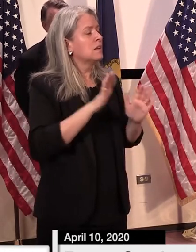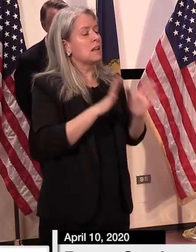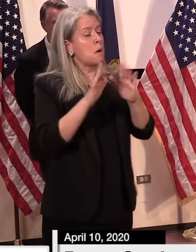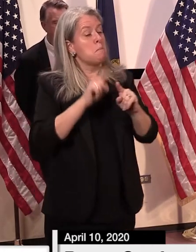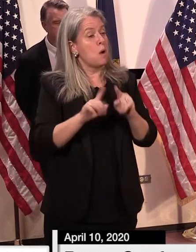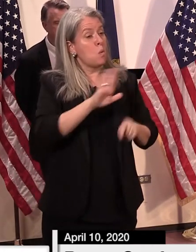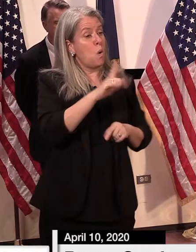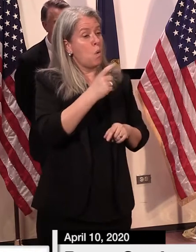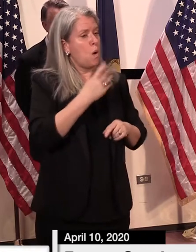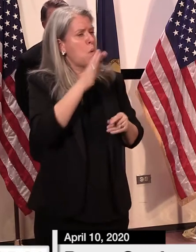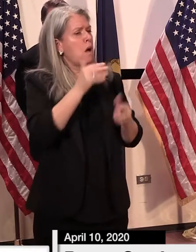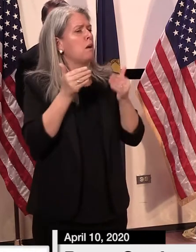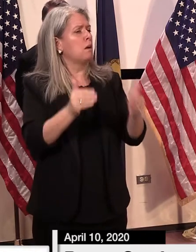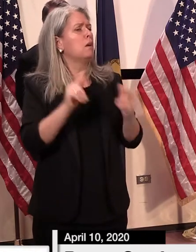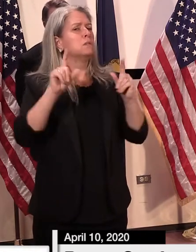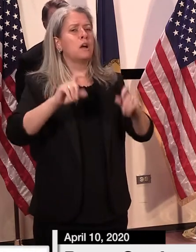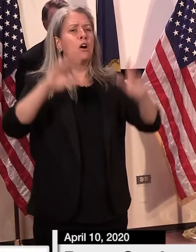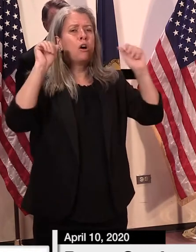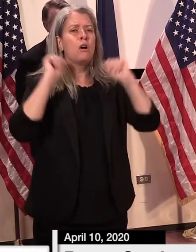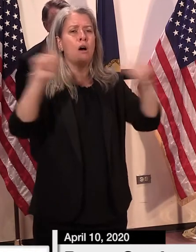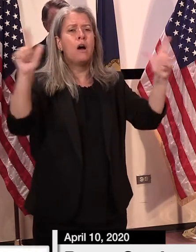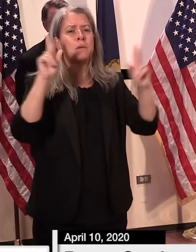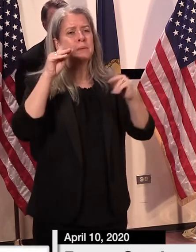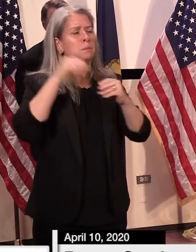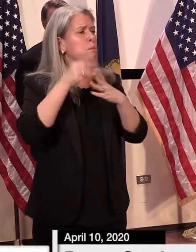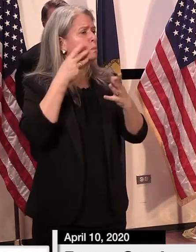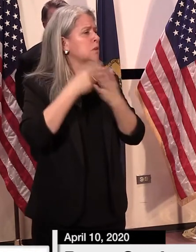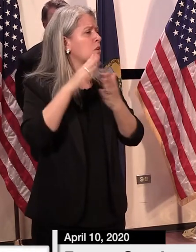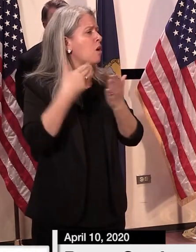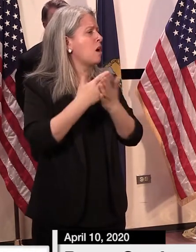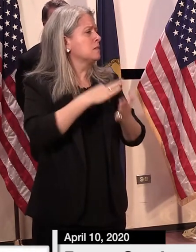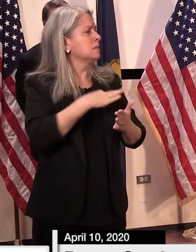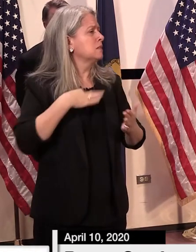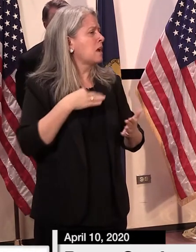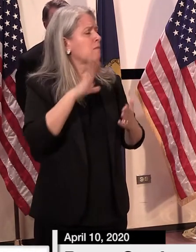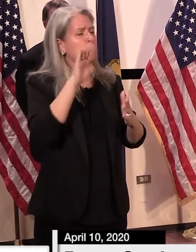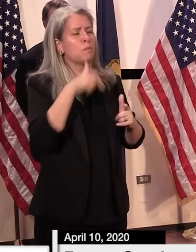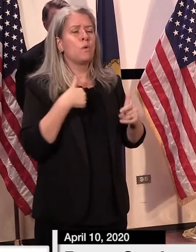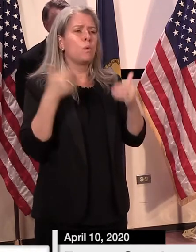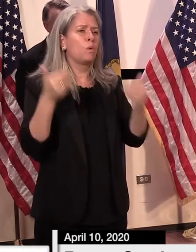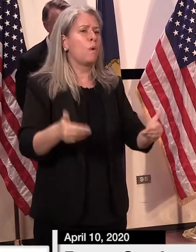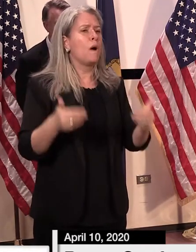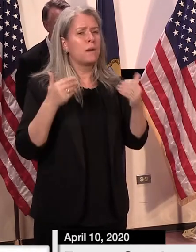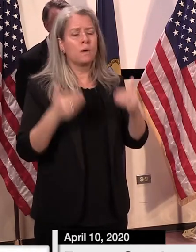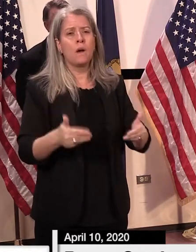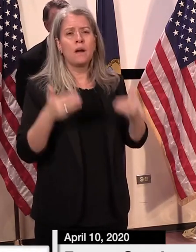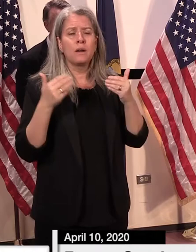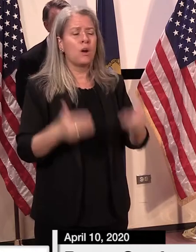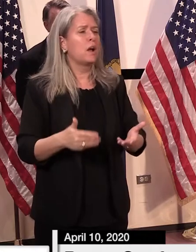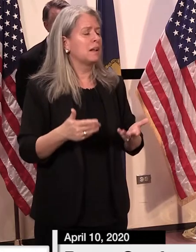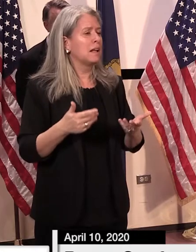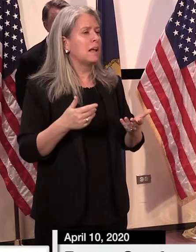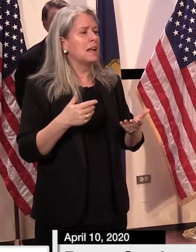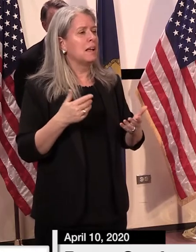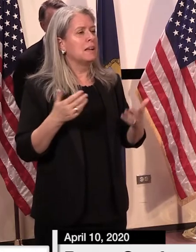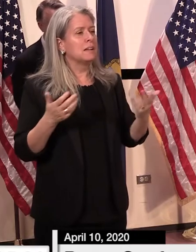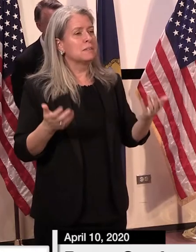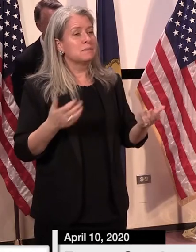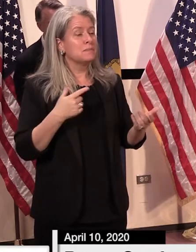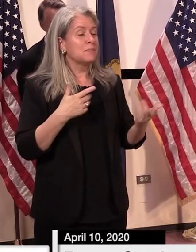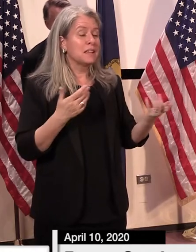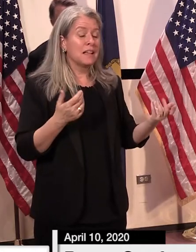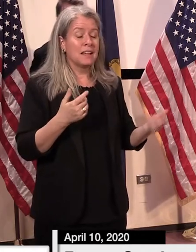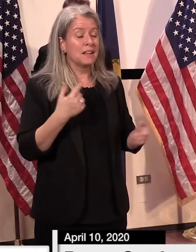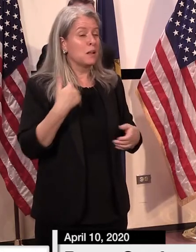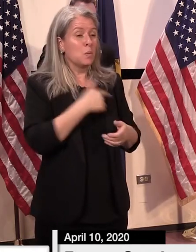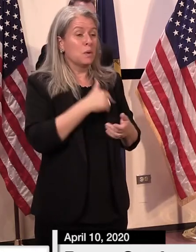question uh why don't we just uh why don't we just start universal testing no matter what i wish we